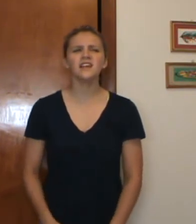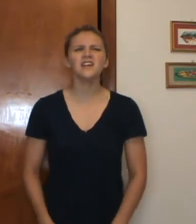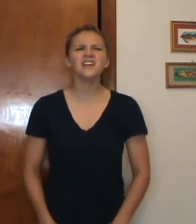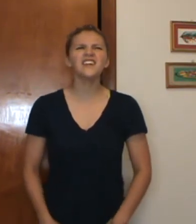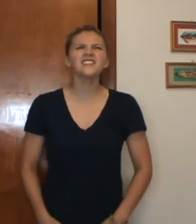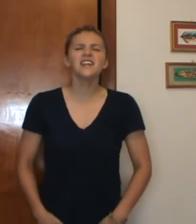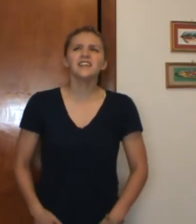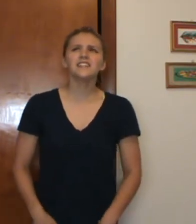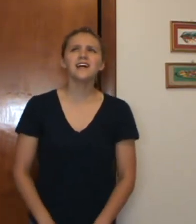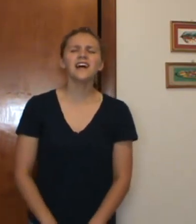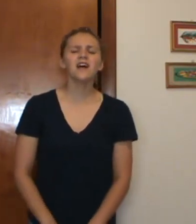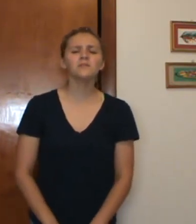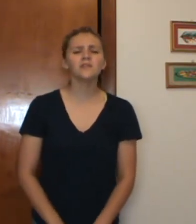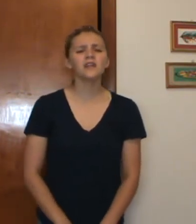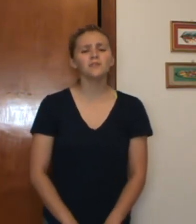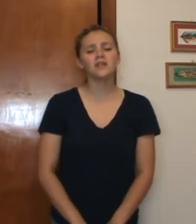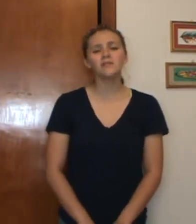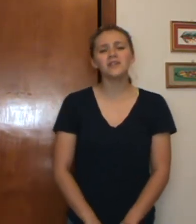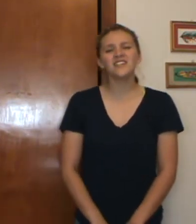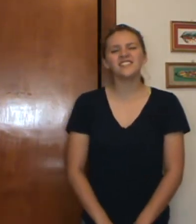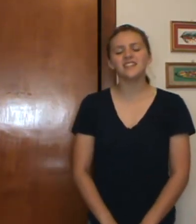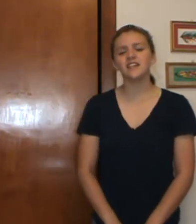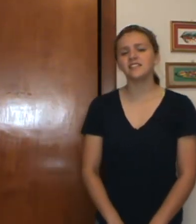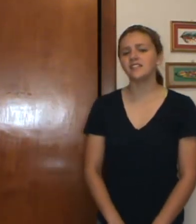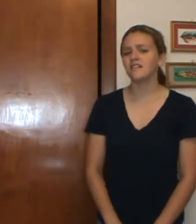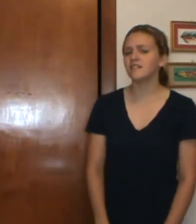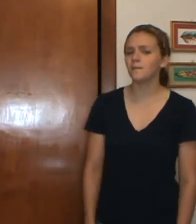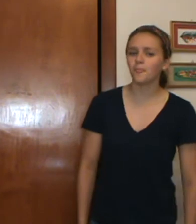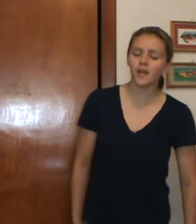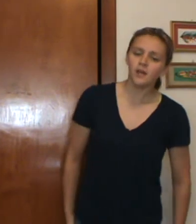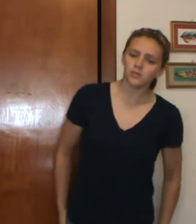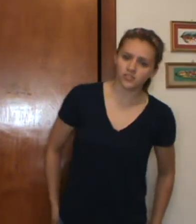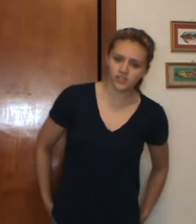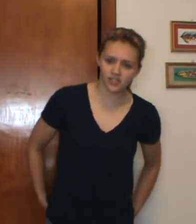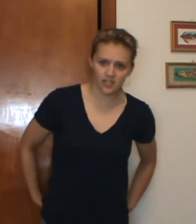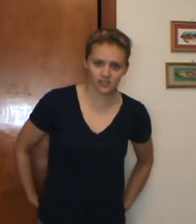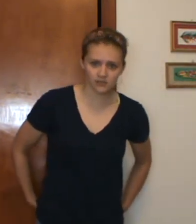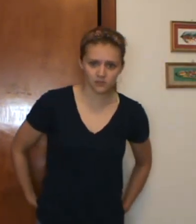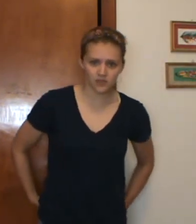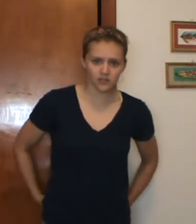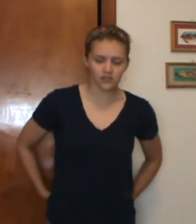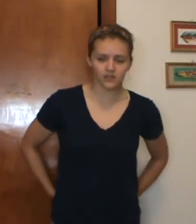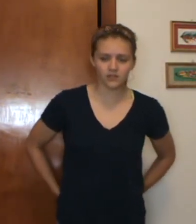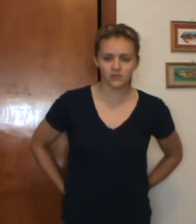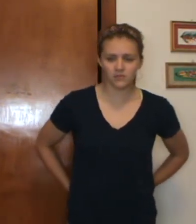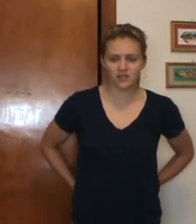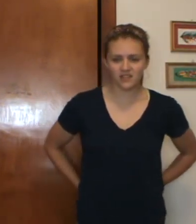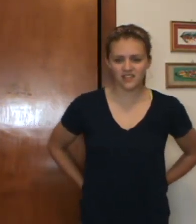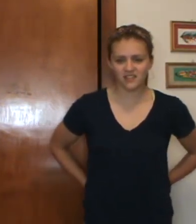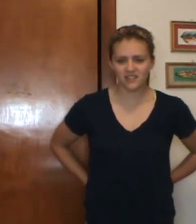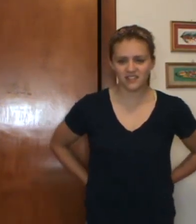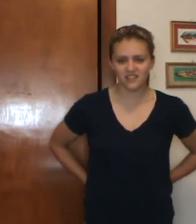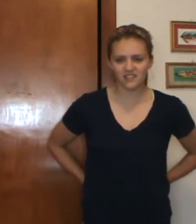Now my baby's dancing, but she's dancing with another man